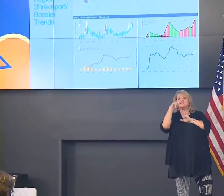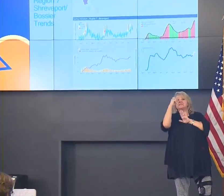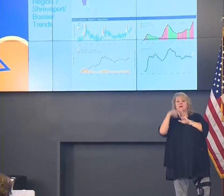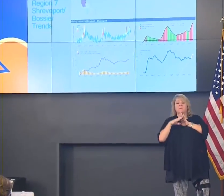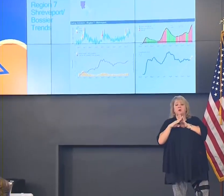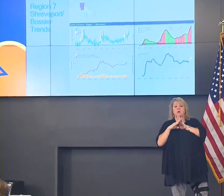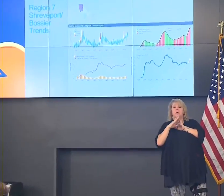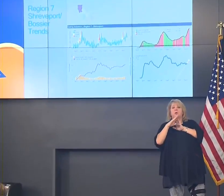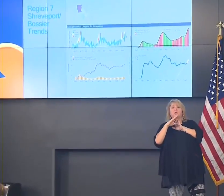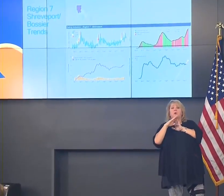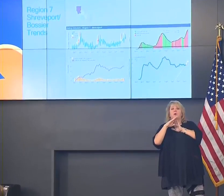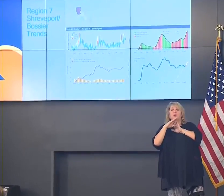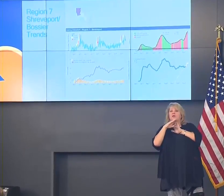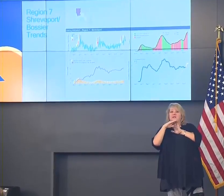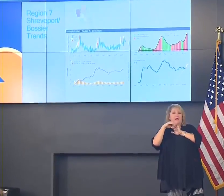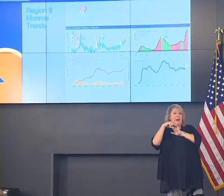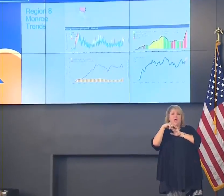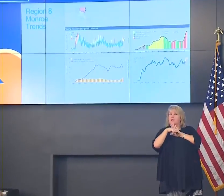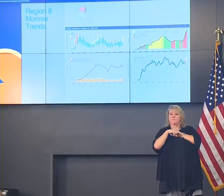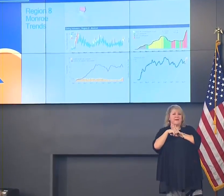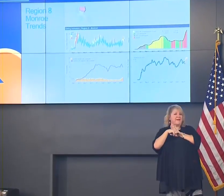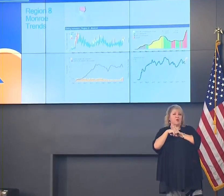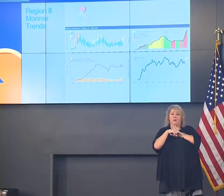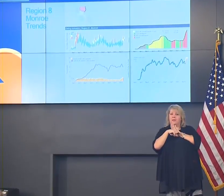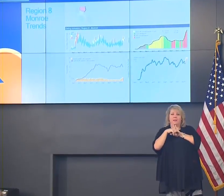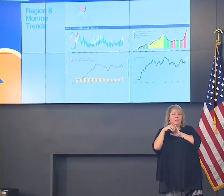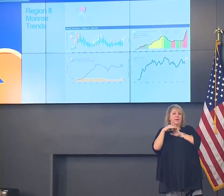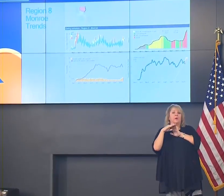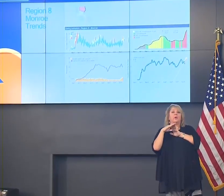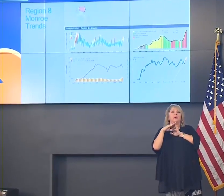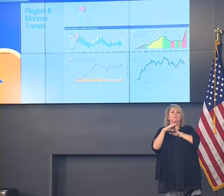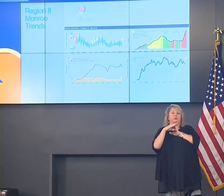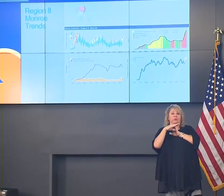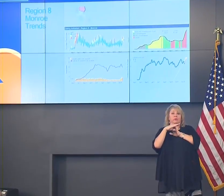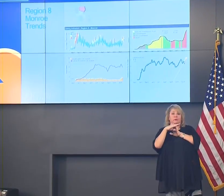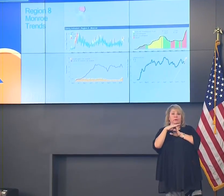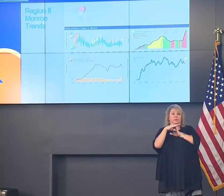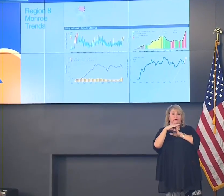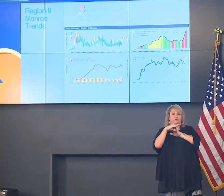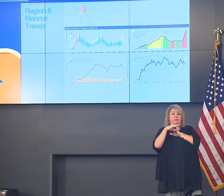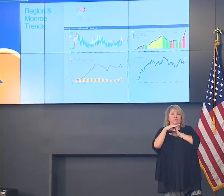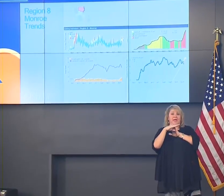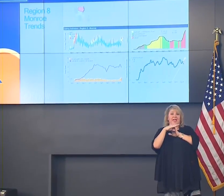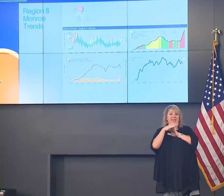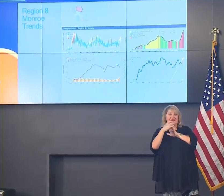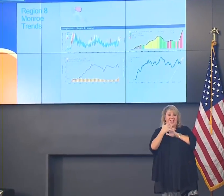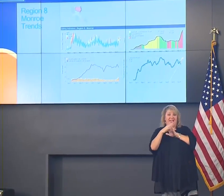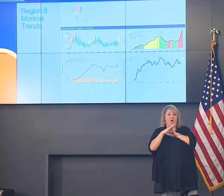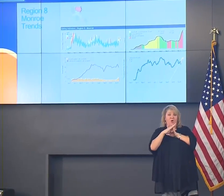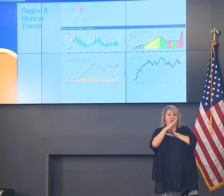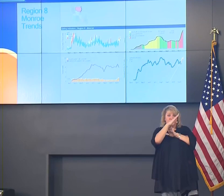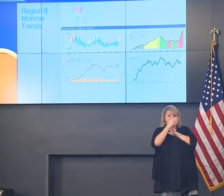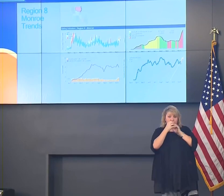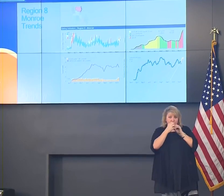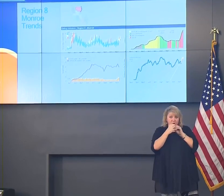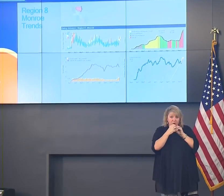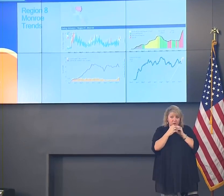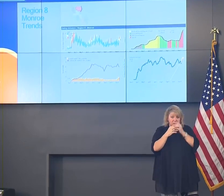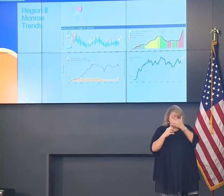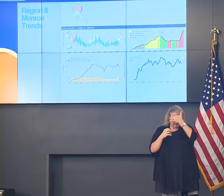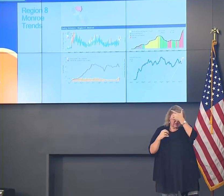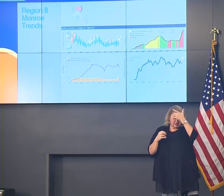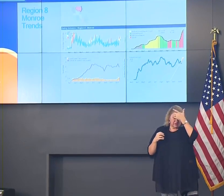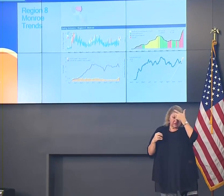of cases and hospitalizations, and the same thing, region 8. And look, our numbers are not good,